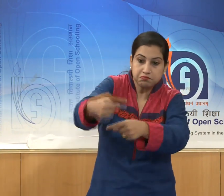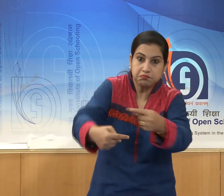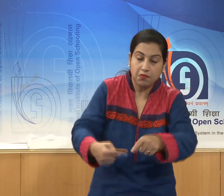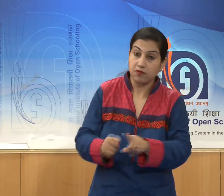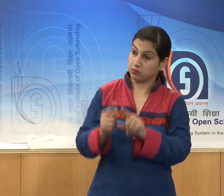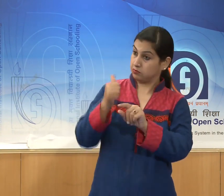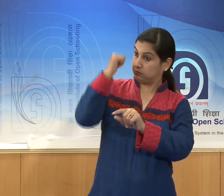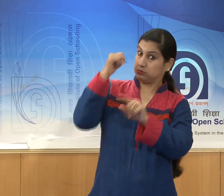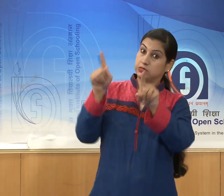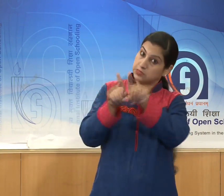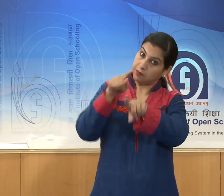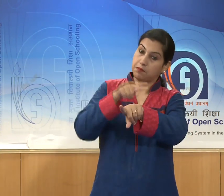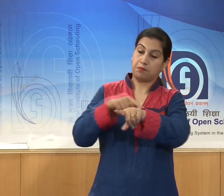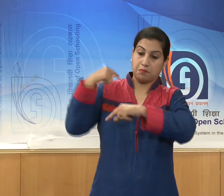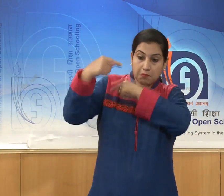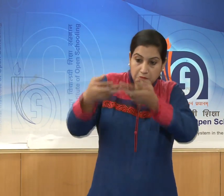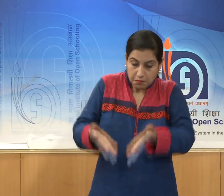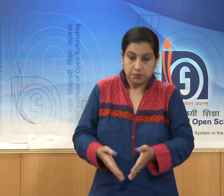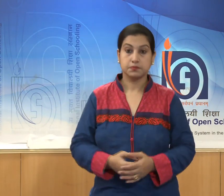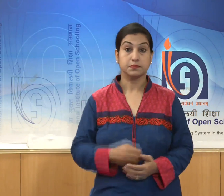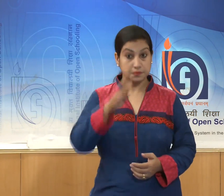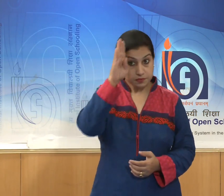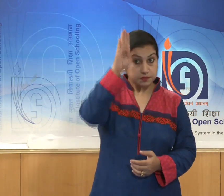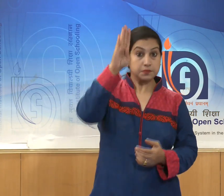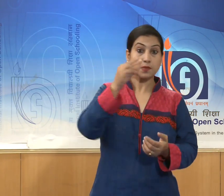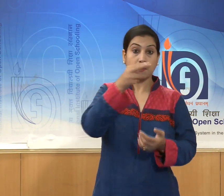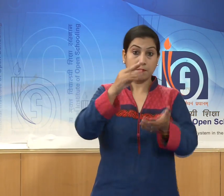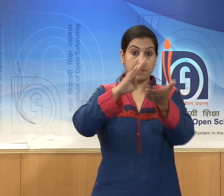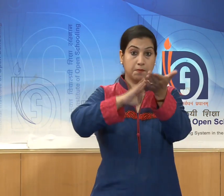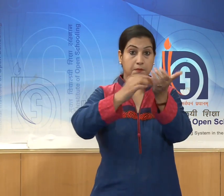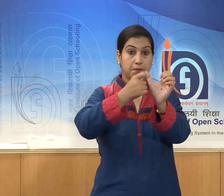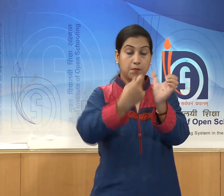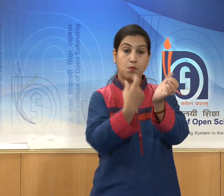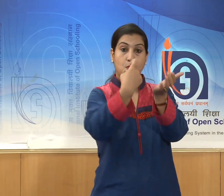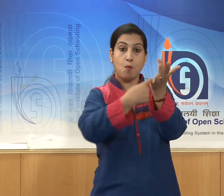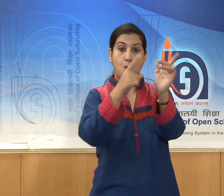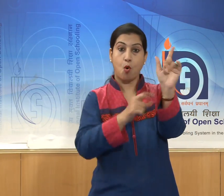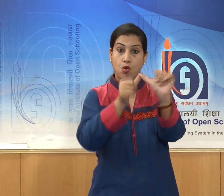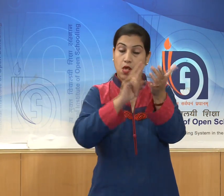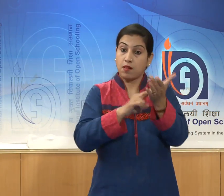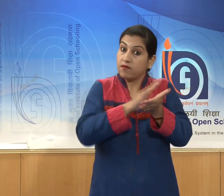After the Mauryans, when the Sungas